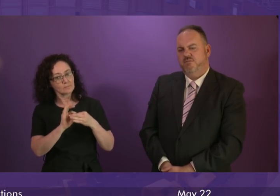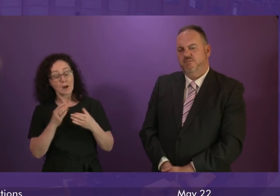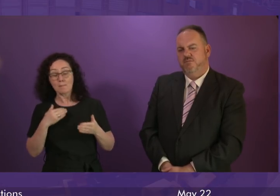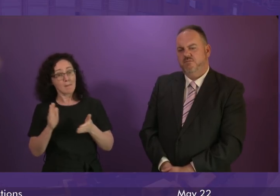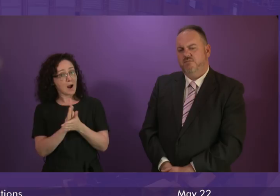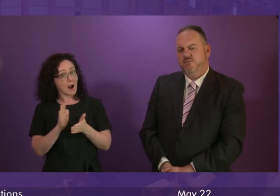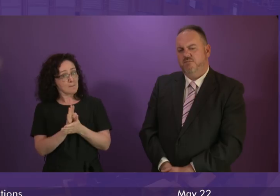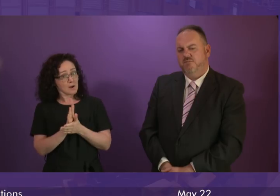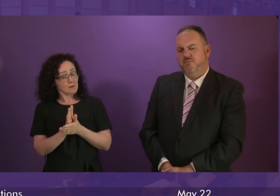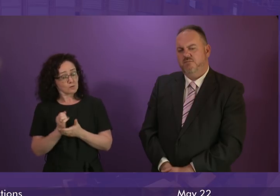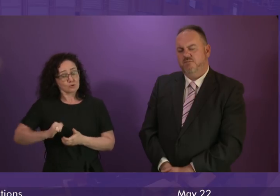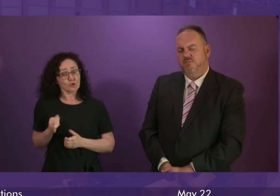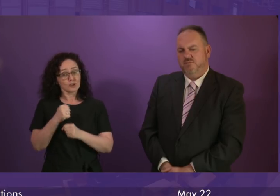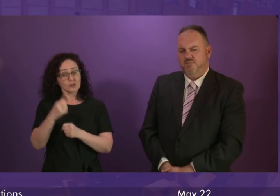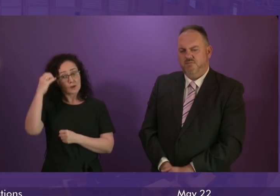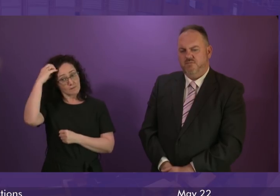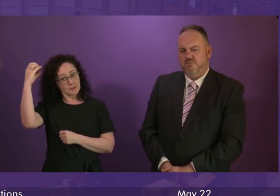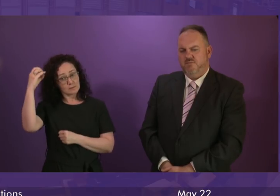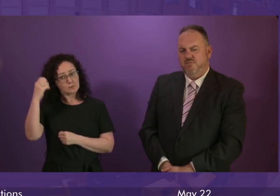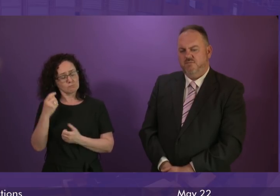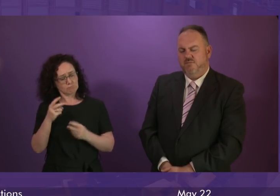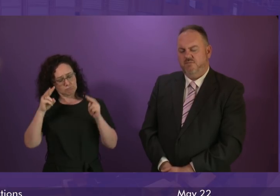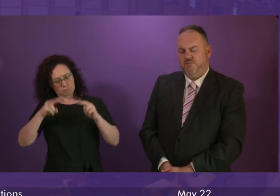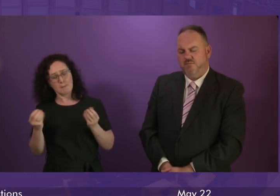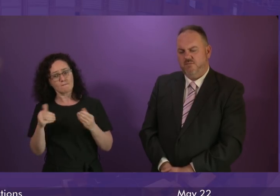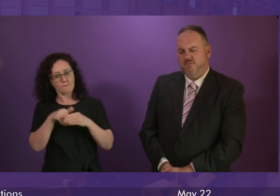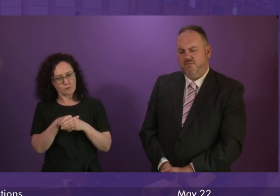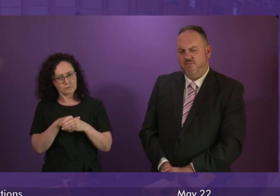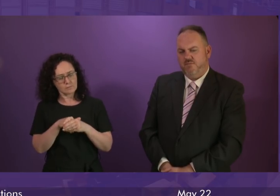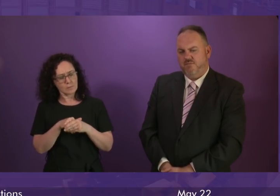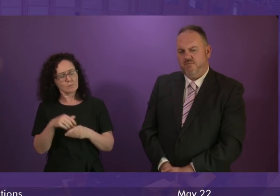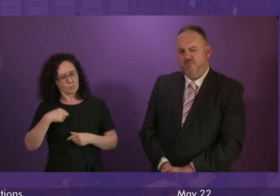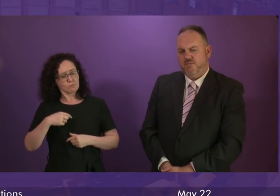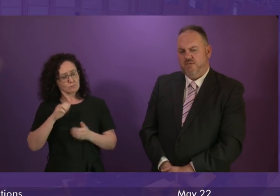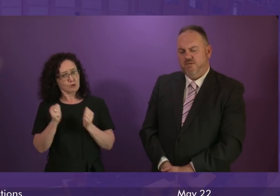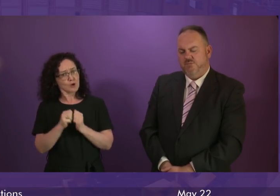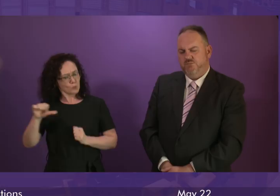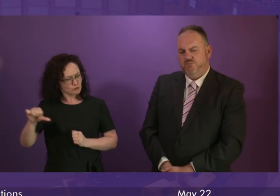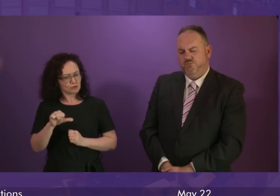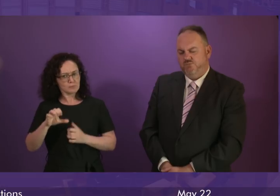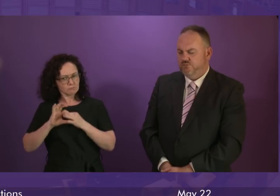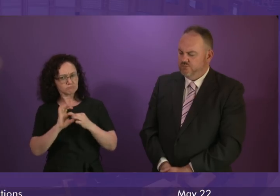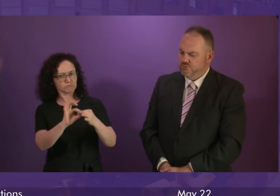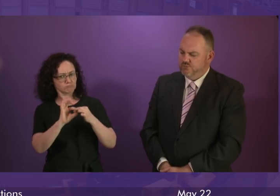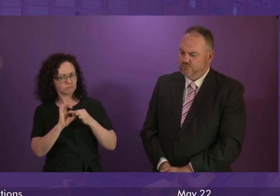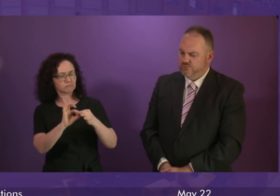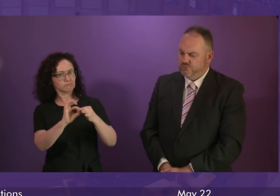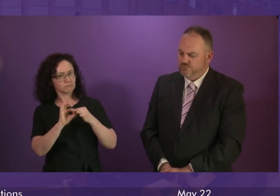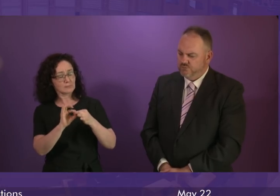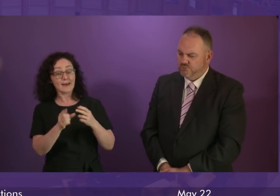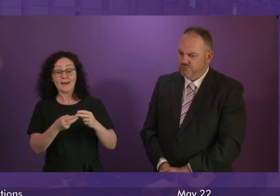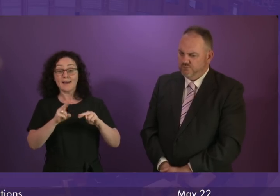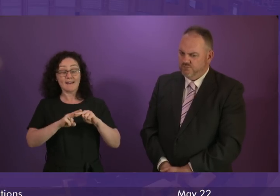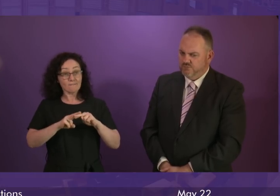discussions. Because I think we should come together. The Scottish Government should be judged on our actions over BIFAB. BIFAB would no longer